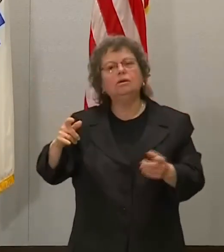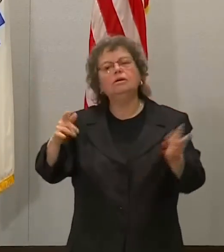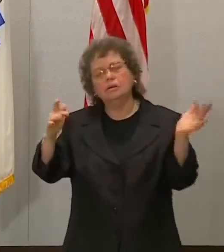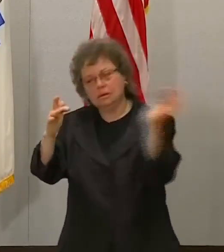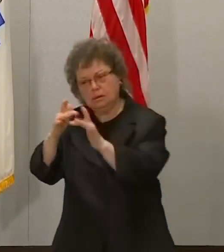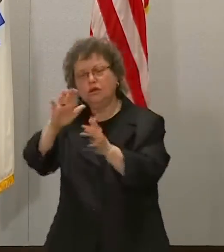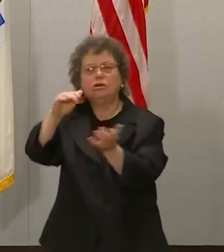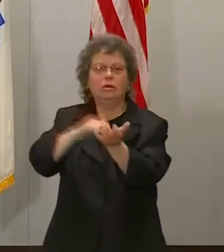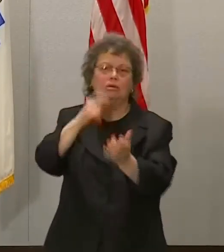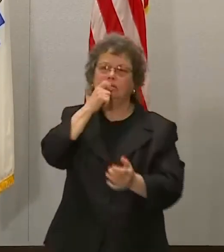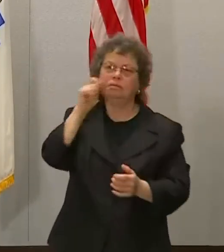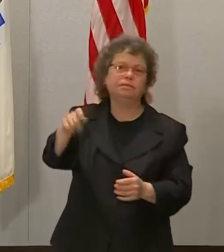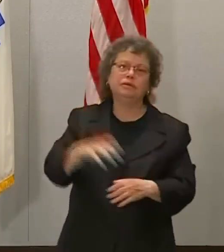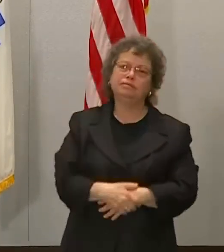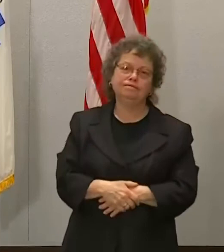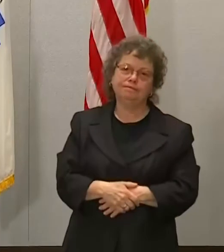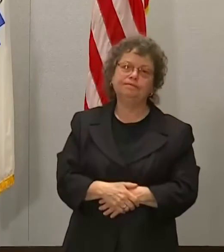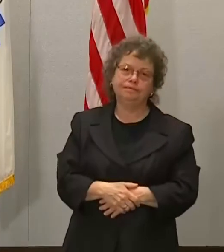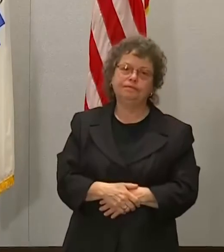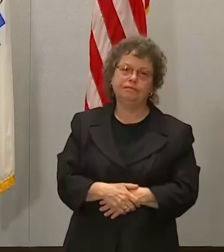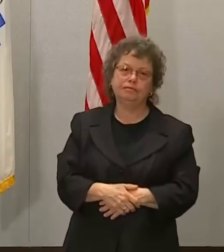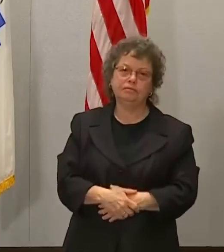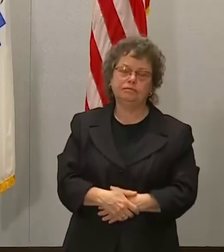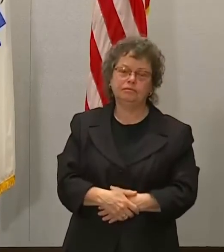of a doctor at the appropriate time. Thank you.